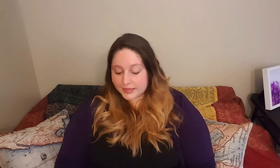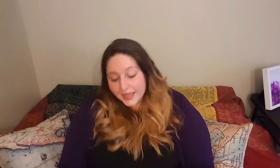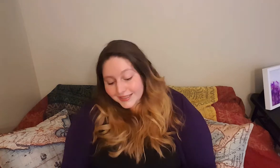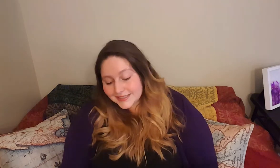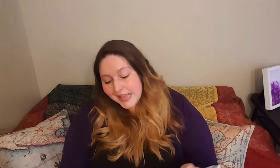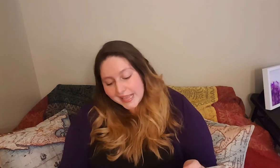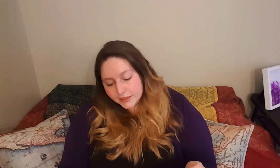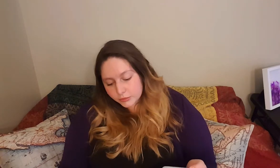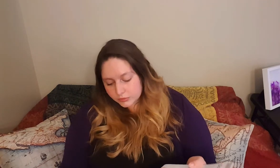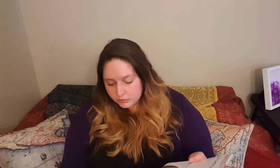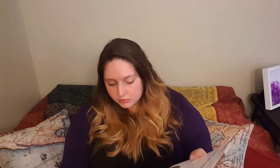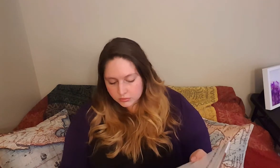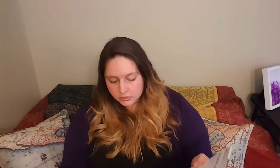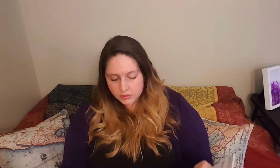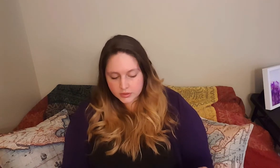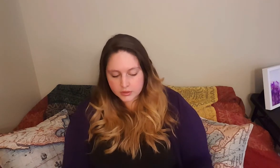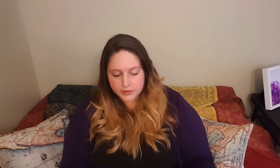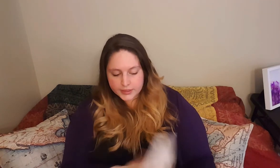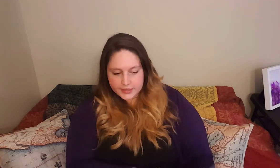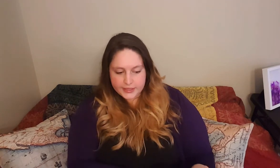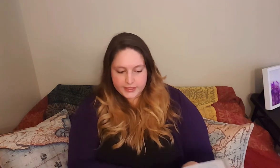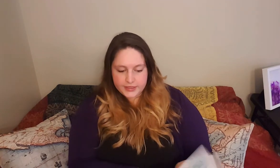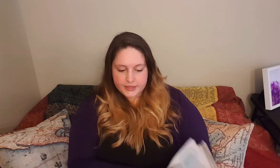Last animal. Is.